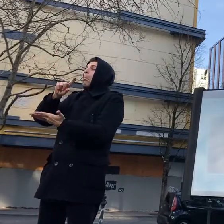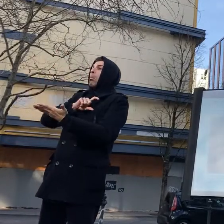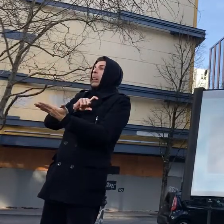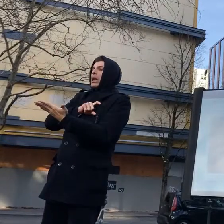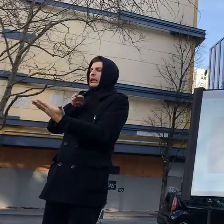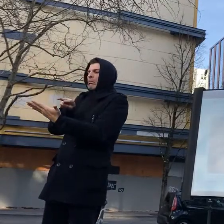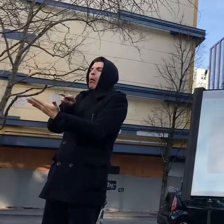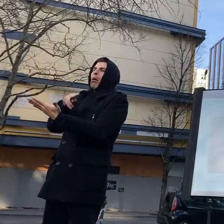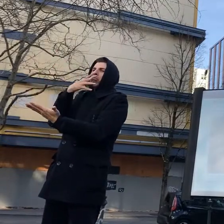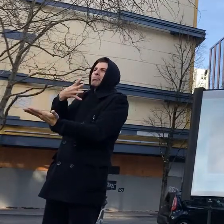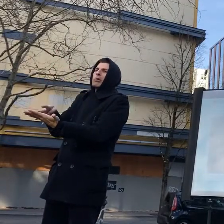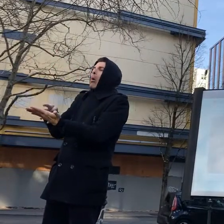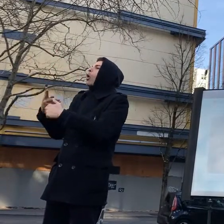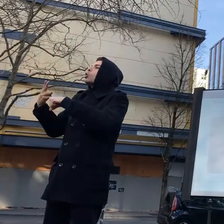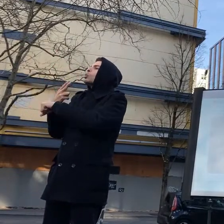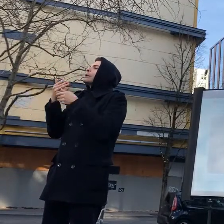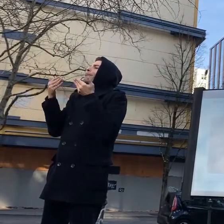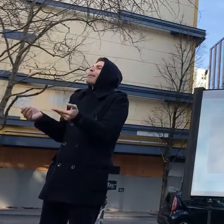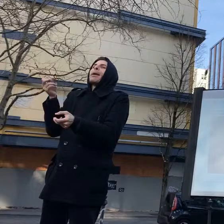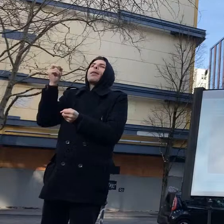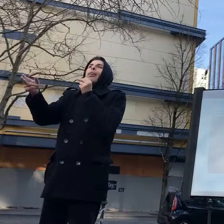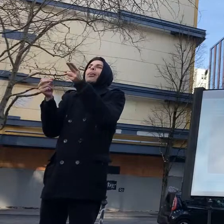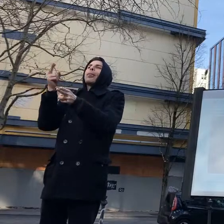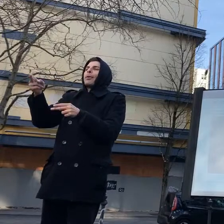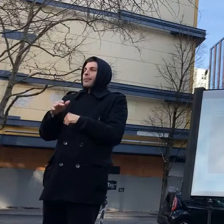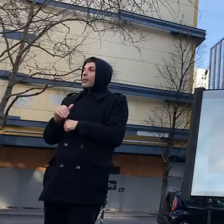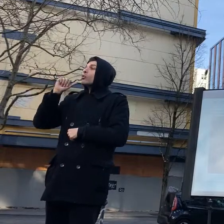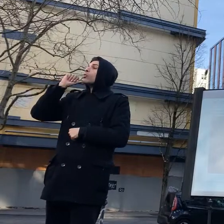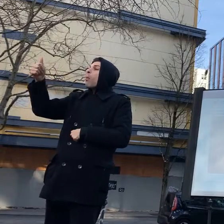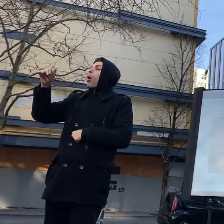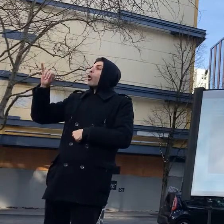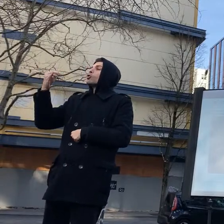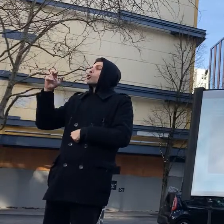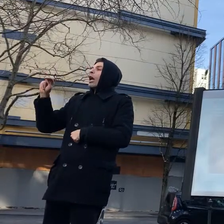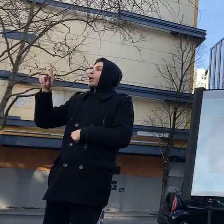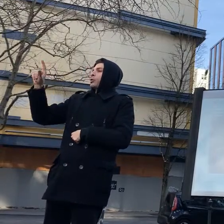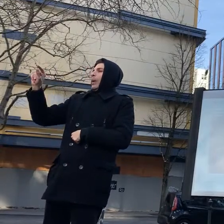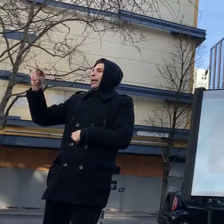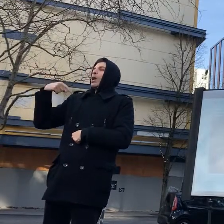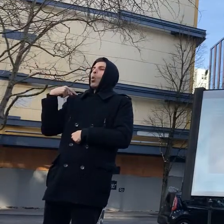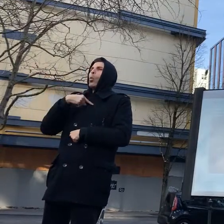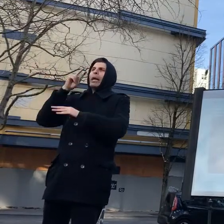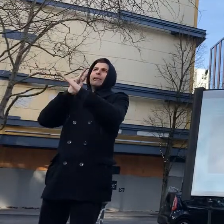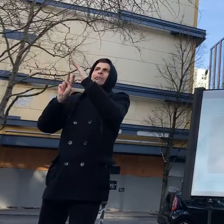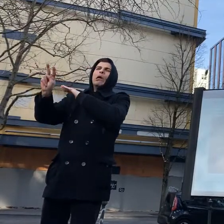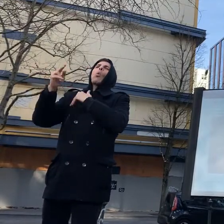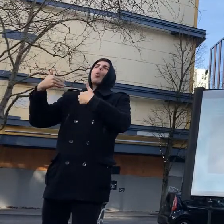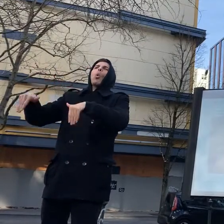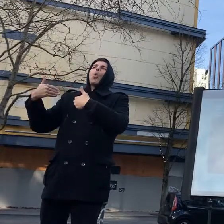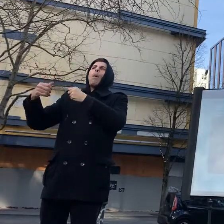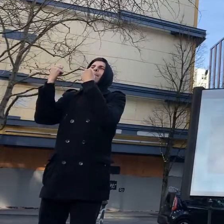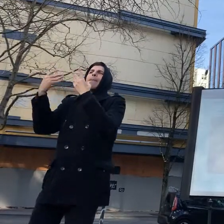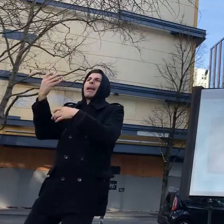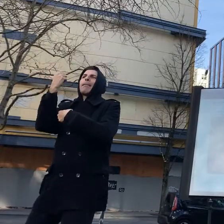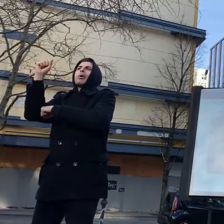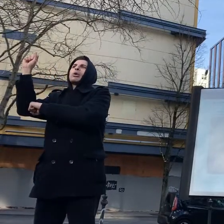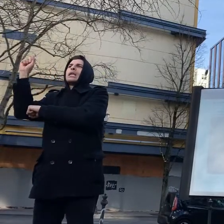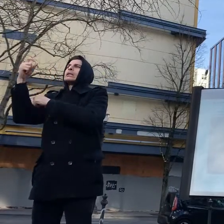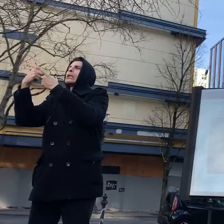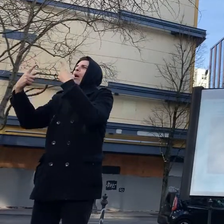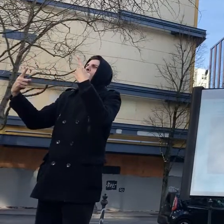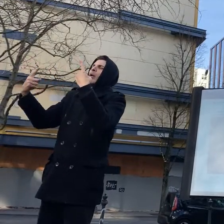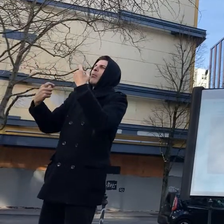to explaining retroactively so stepping back in time right here